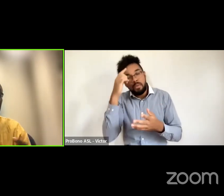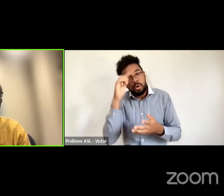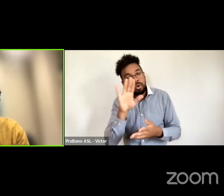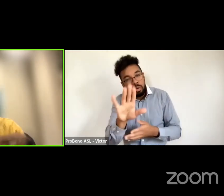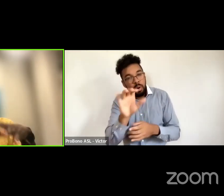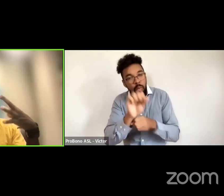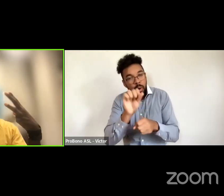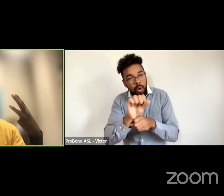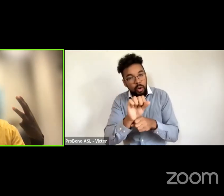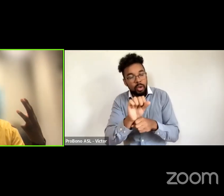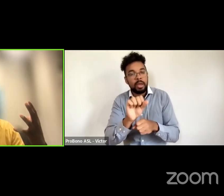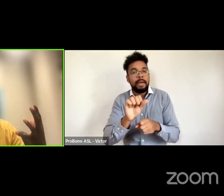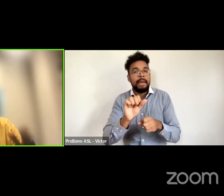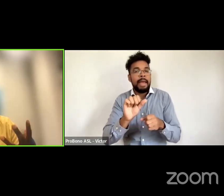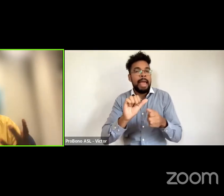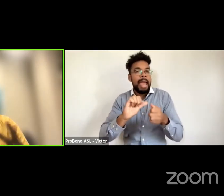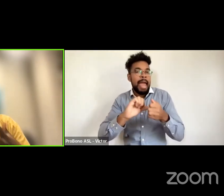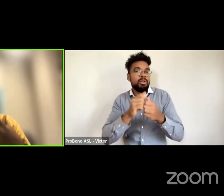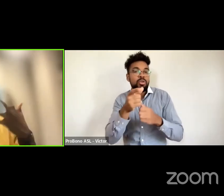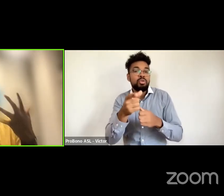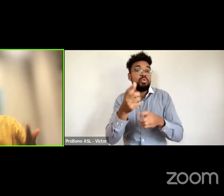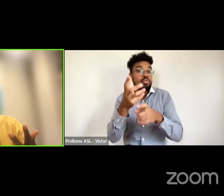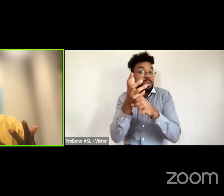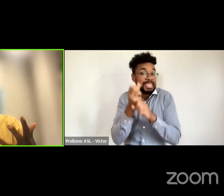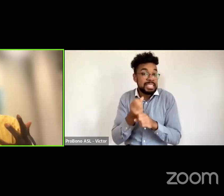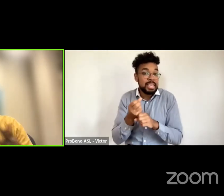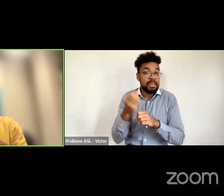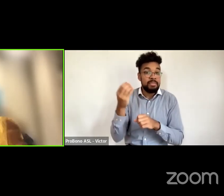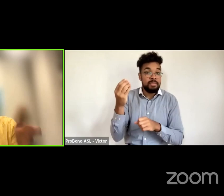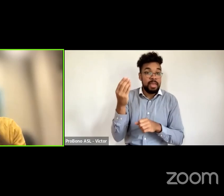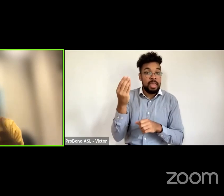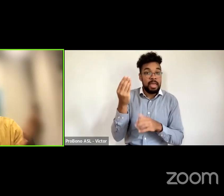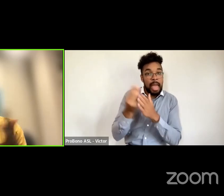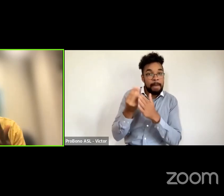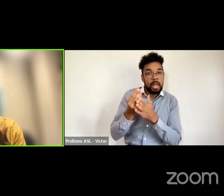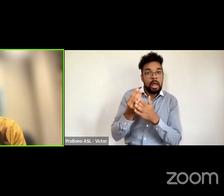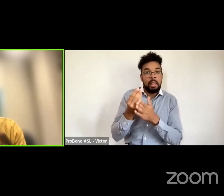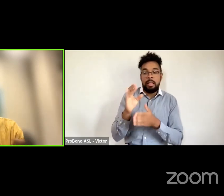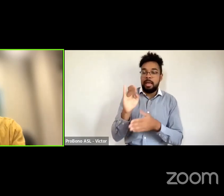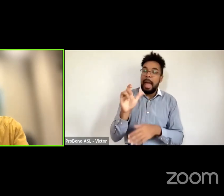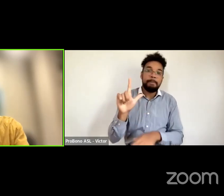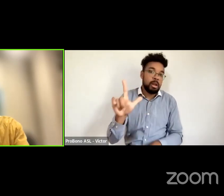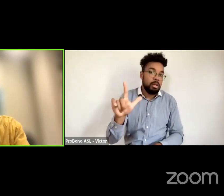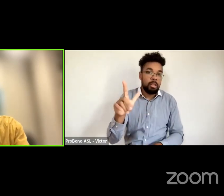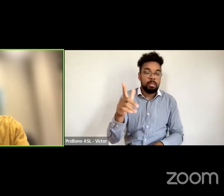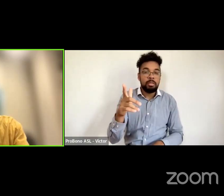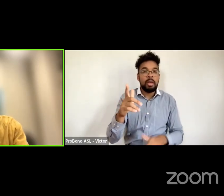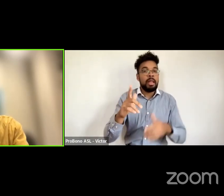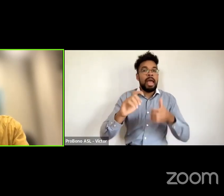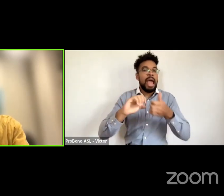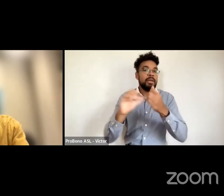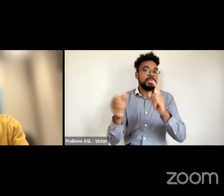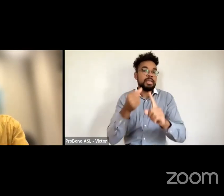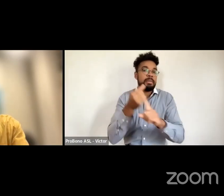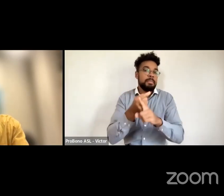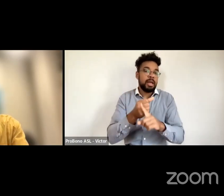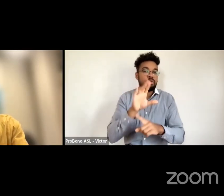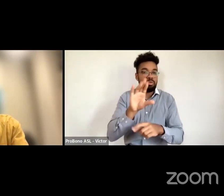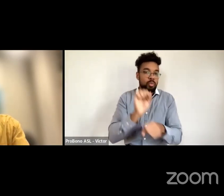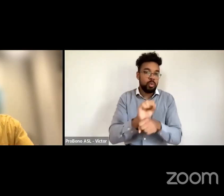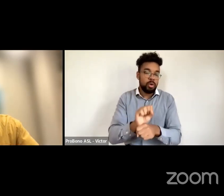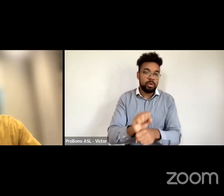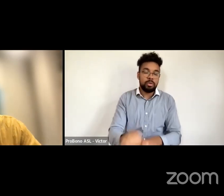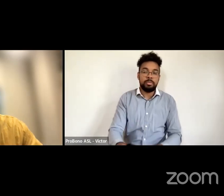understanding of capital then um help you in your own in the various things that you're doing um